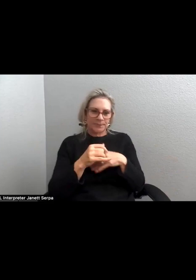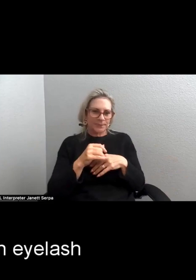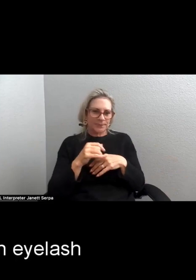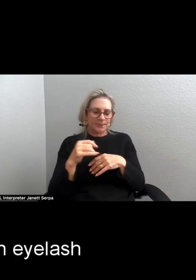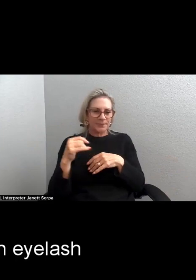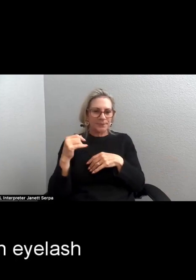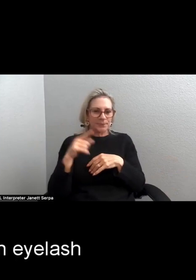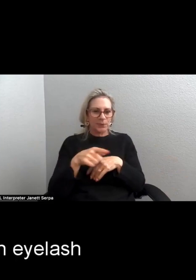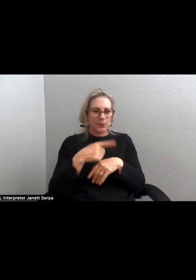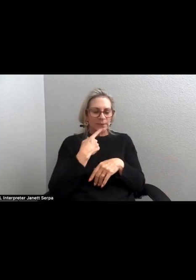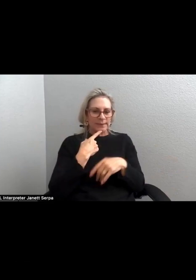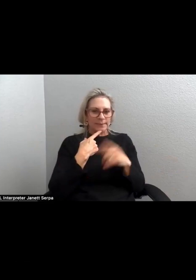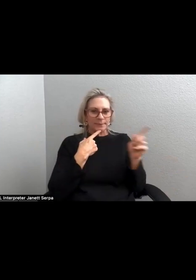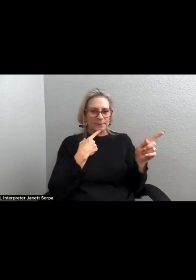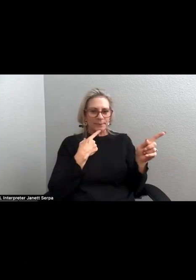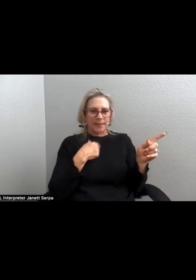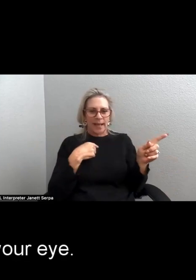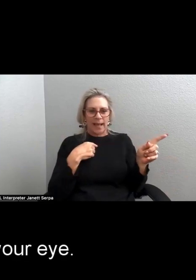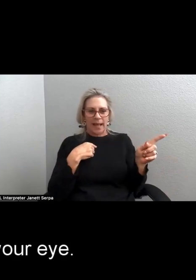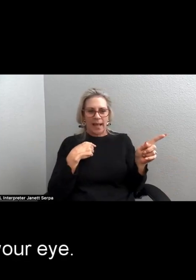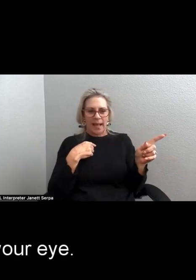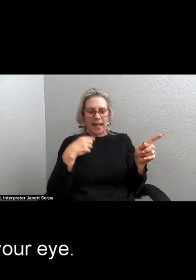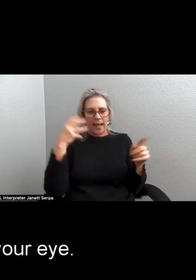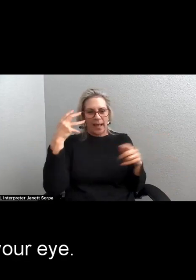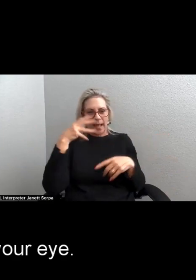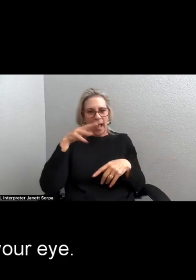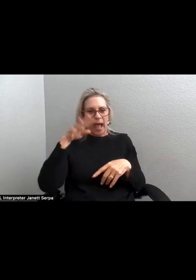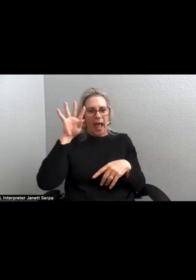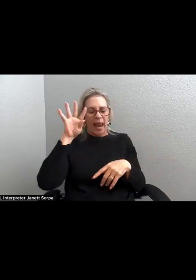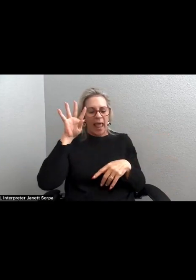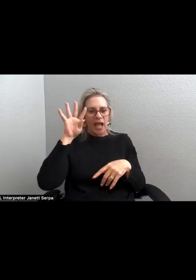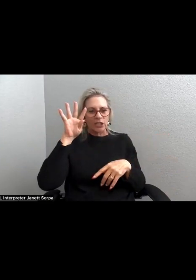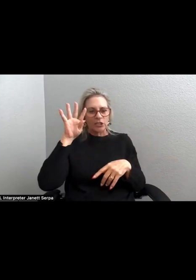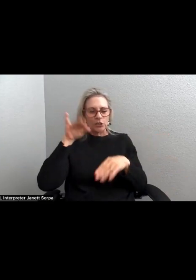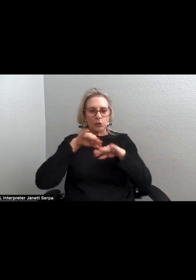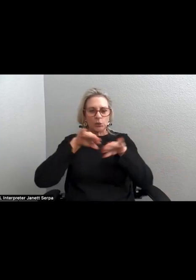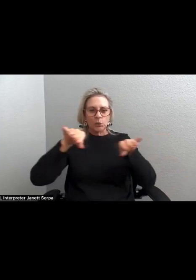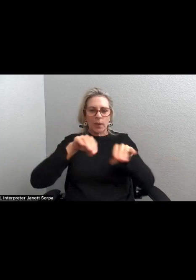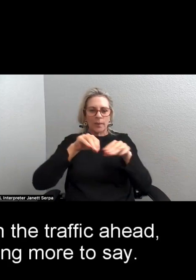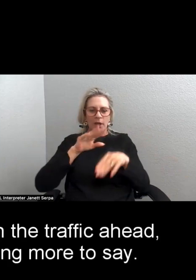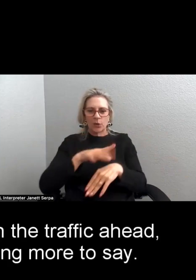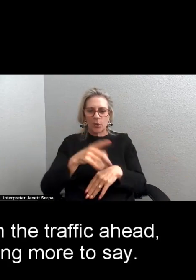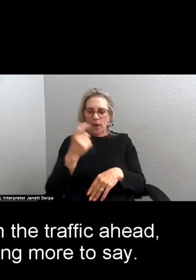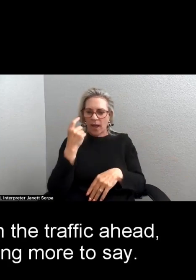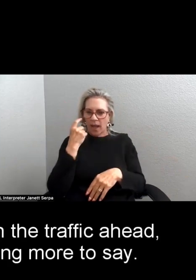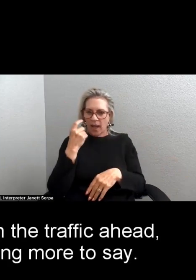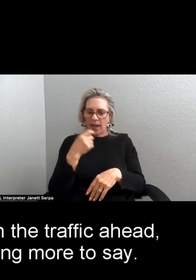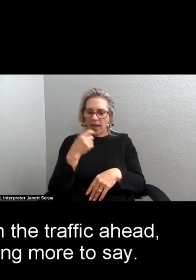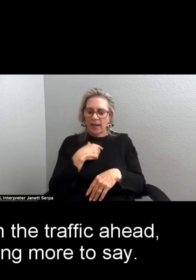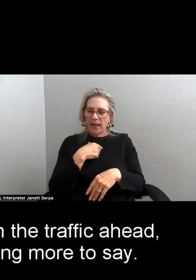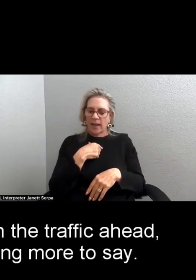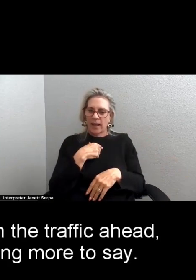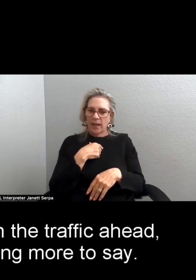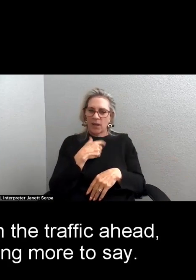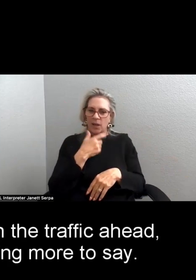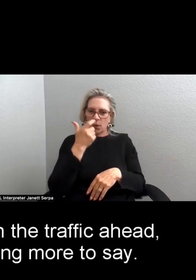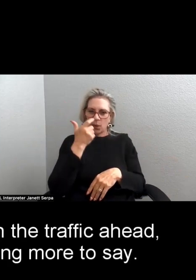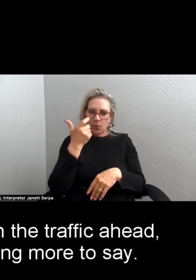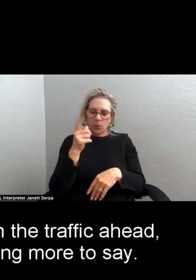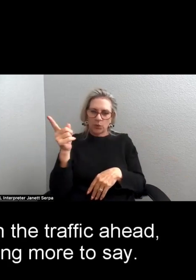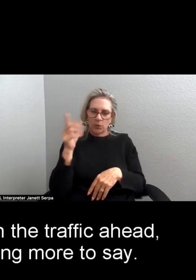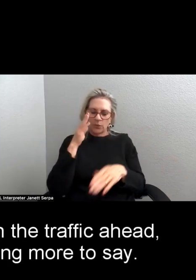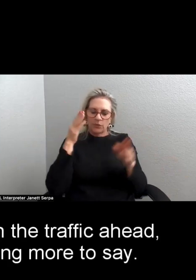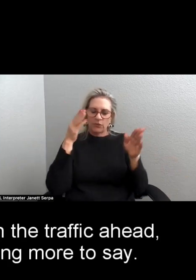You say an eyelash swam in your eye. I watch you focus on the traffic